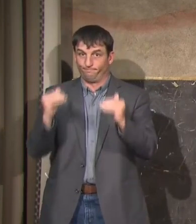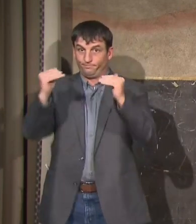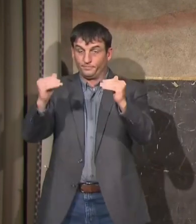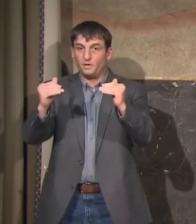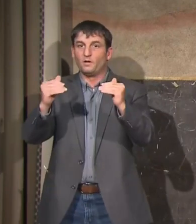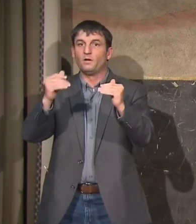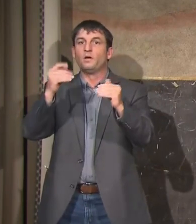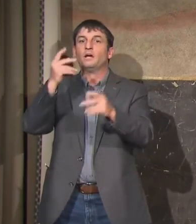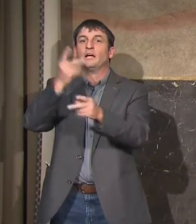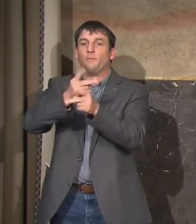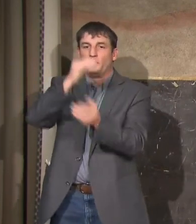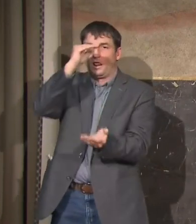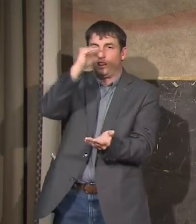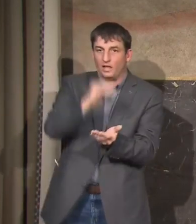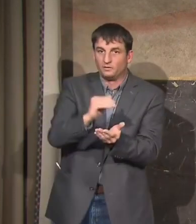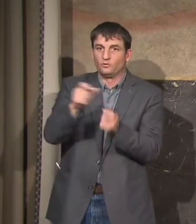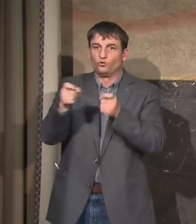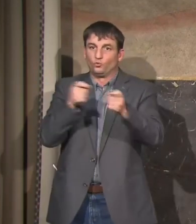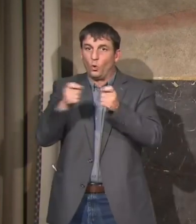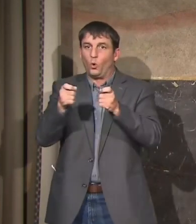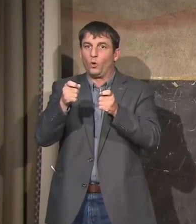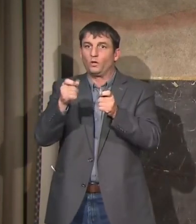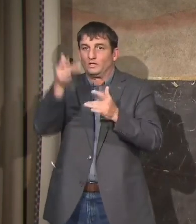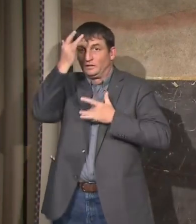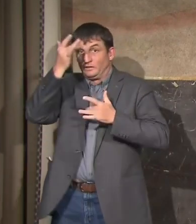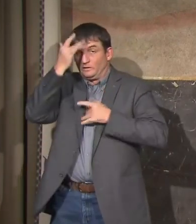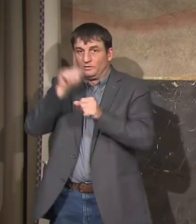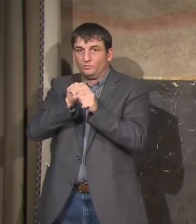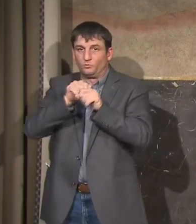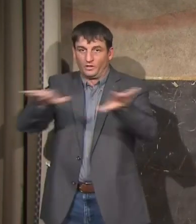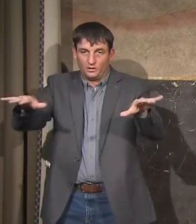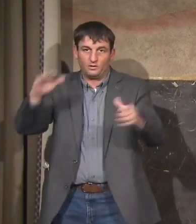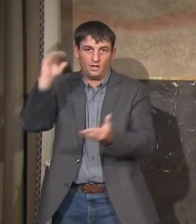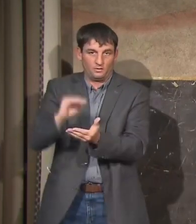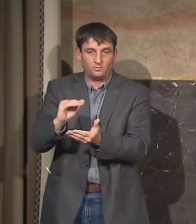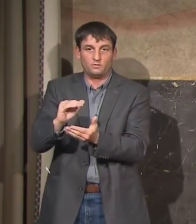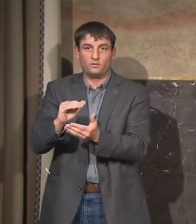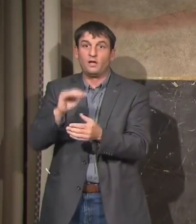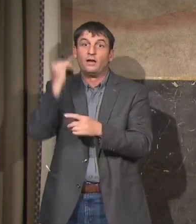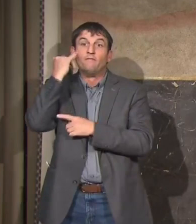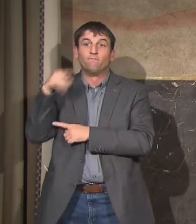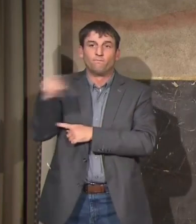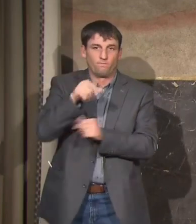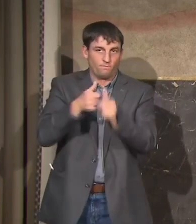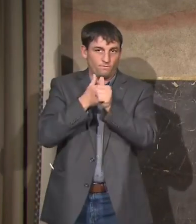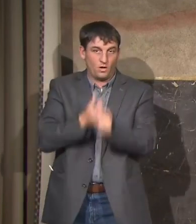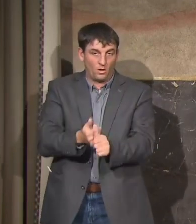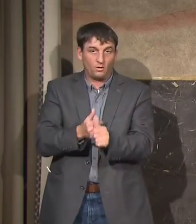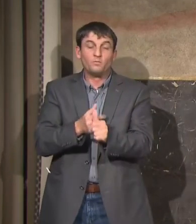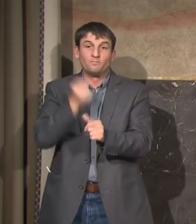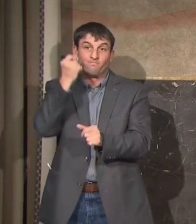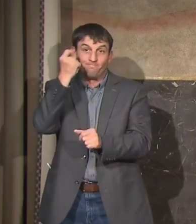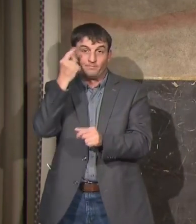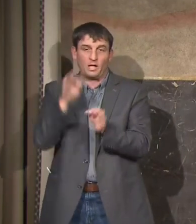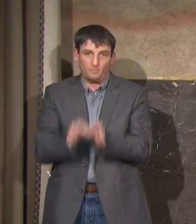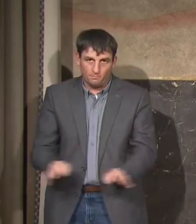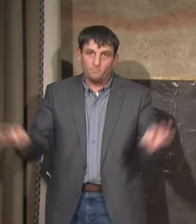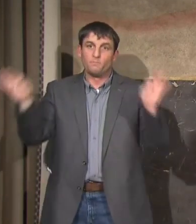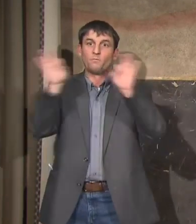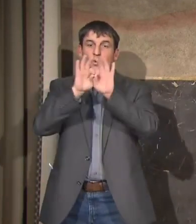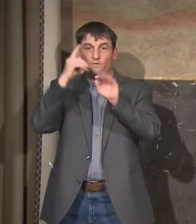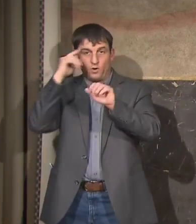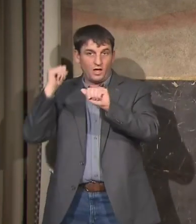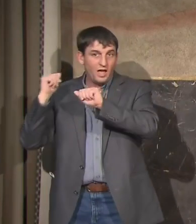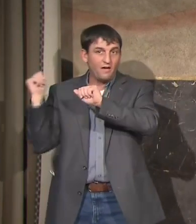manageable if people will do what we've asked them to do but it is incumbent upon them. I think all the people in Louisiana to understand